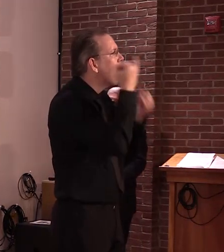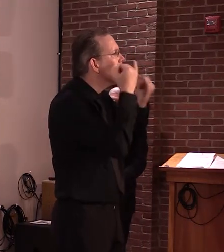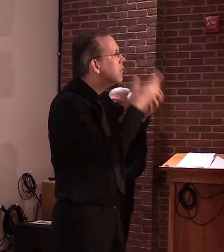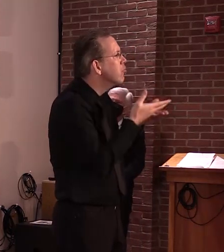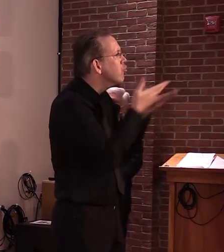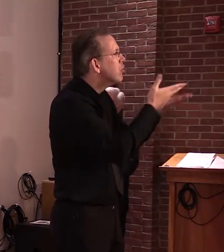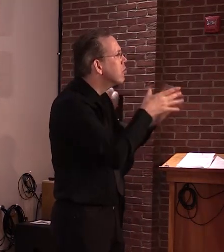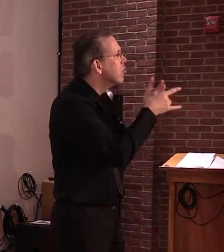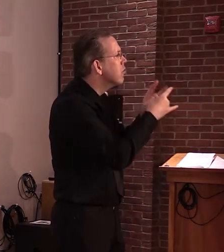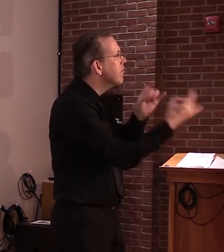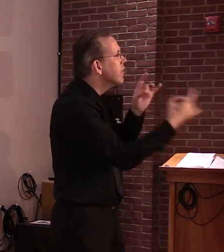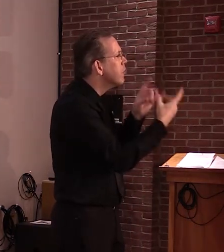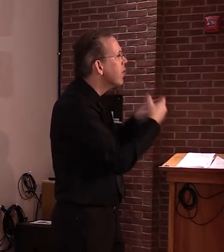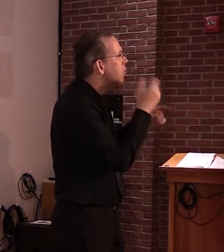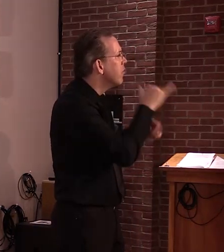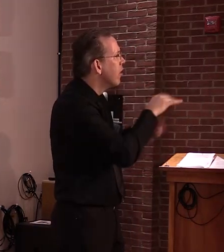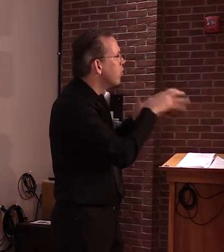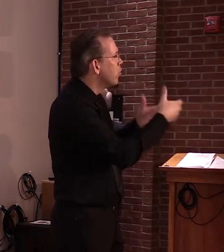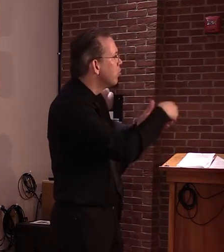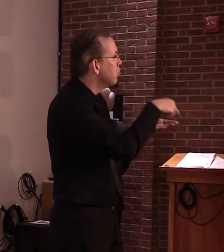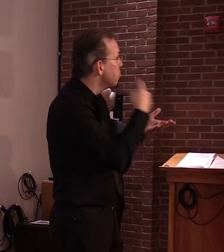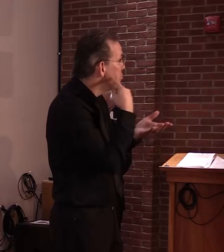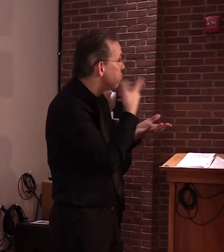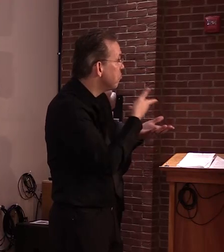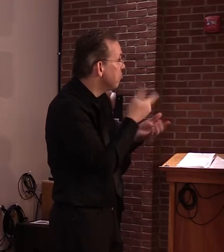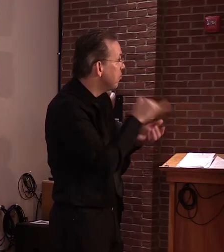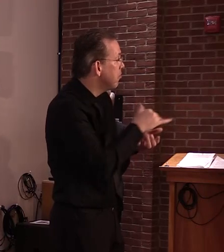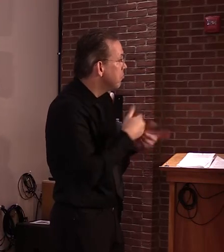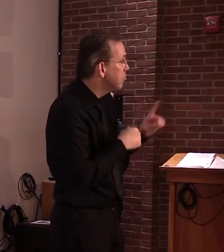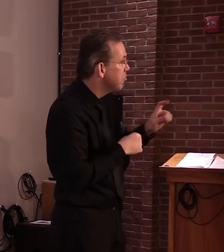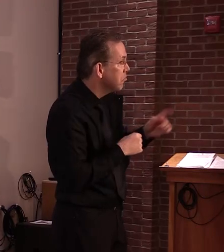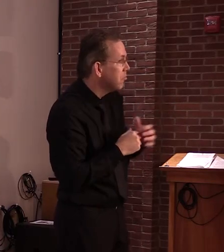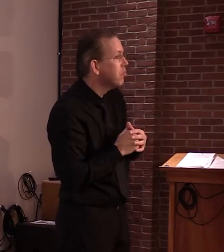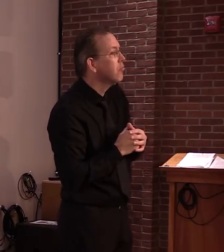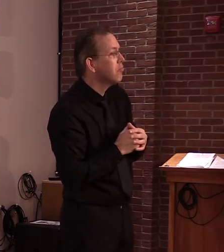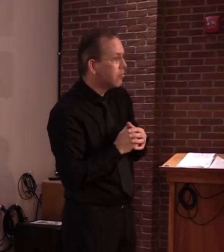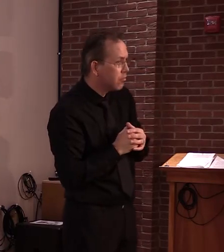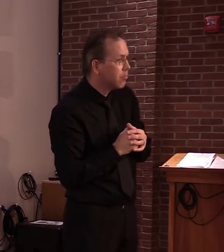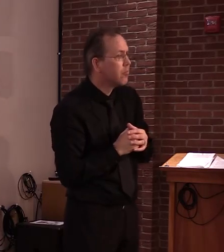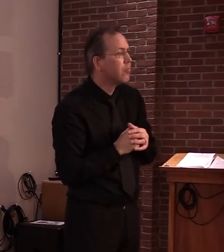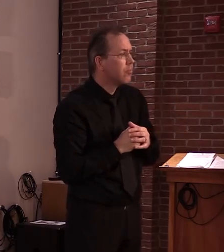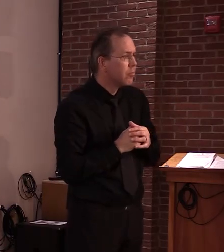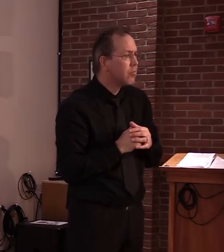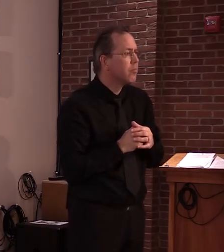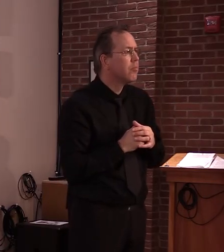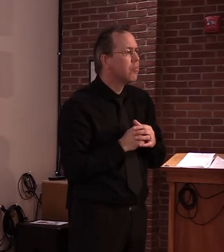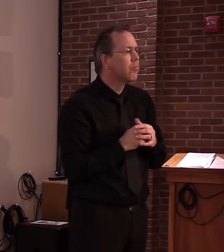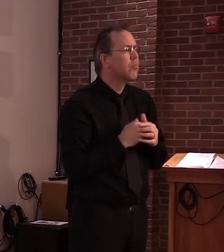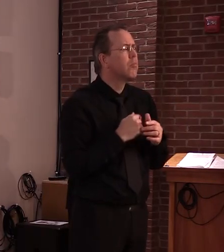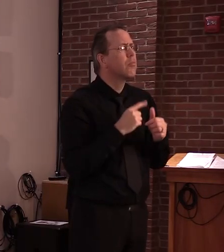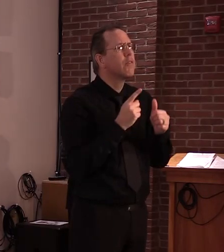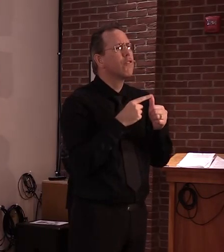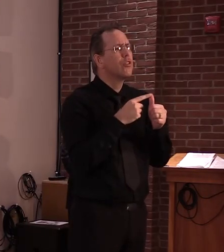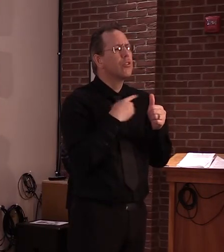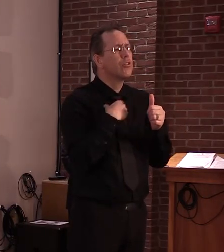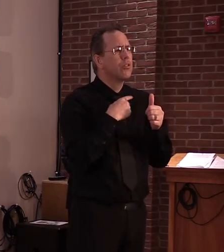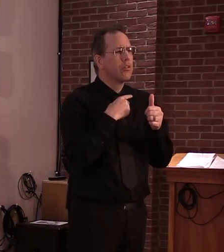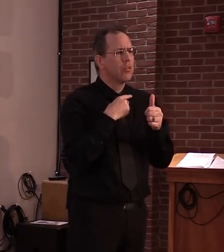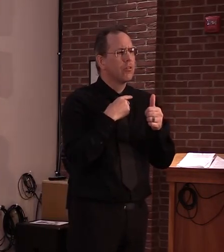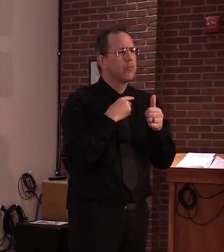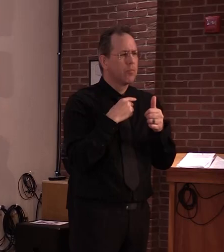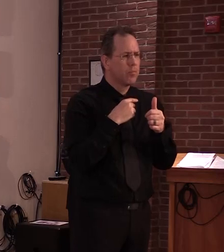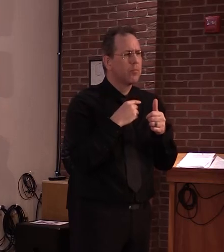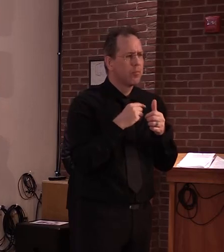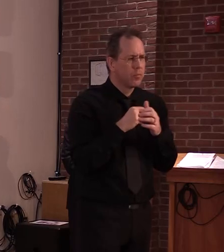discussed? Kat, can I have Dr. Levine answer part of that first question? And then, uh, Secretary Curley. yeah,